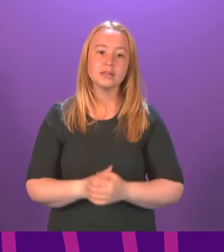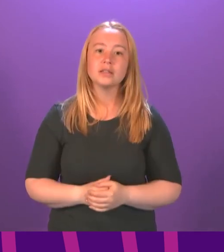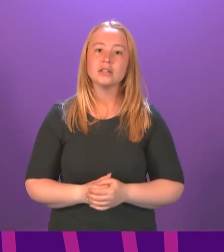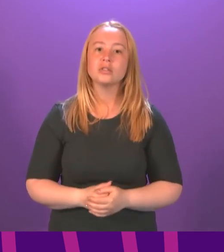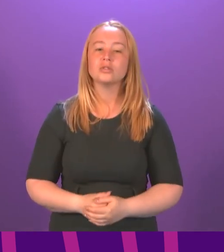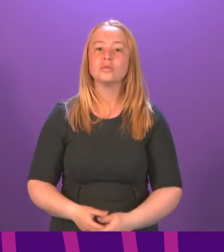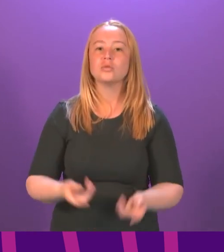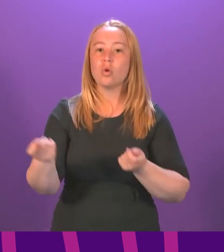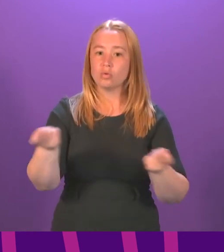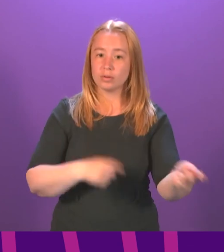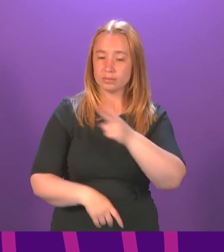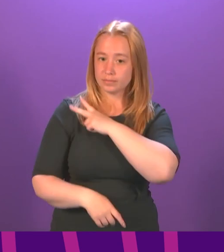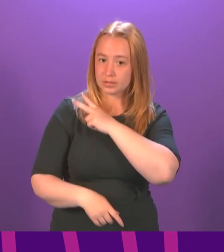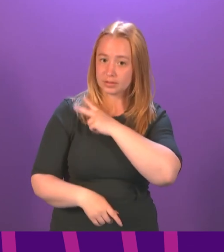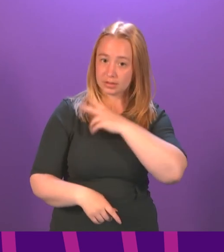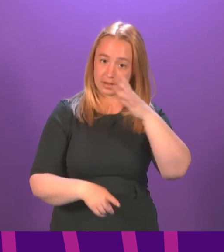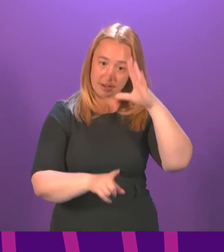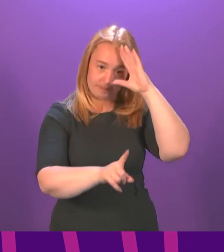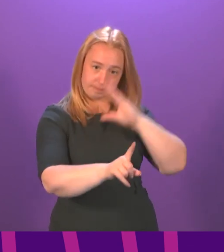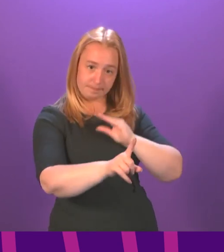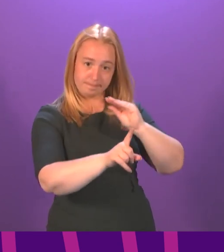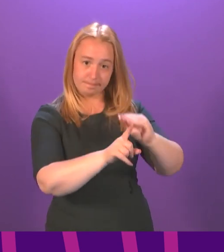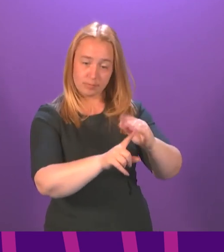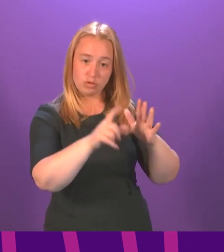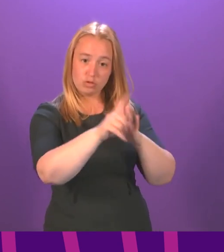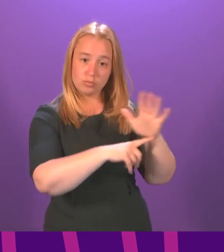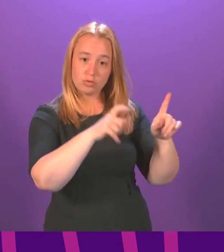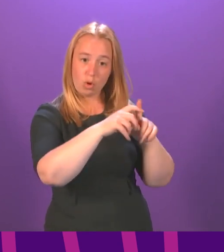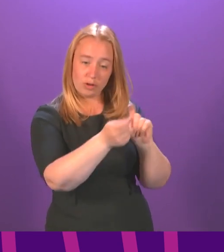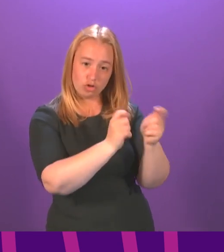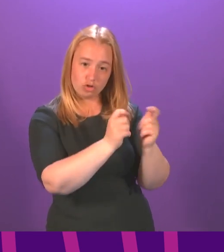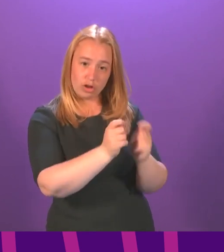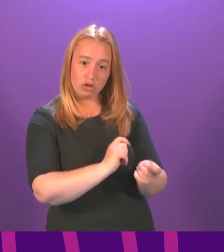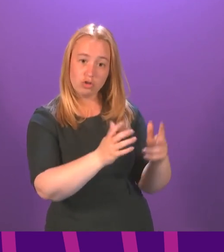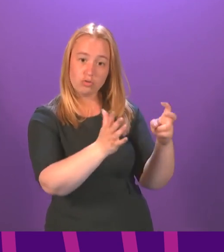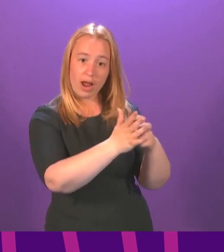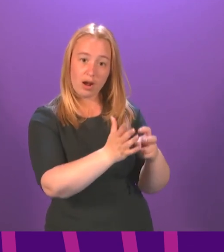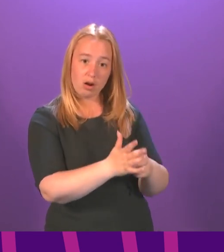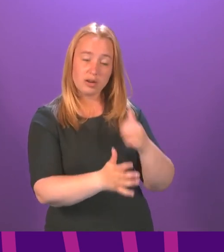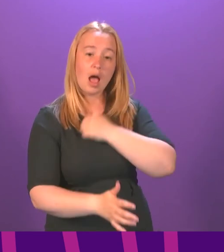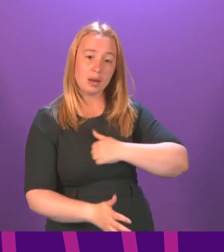you have to compel Mr Dornan to correct the record and apologise to both Lothian and this Parliament?